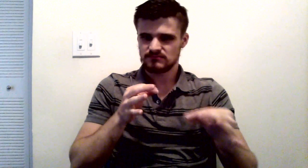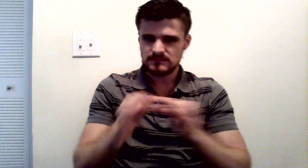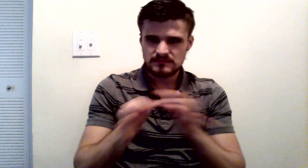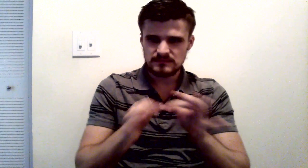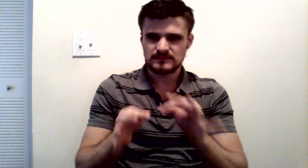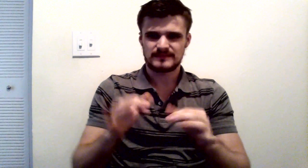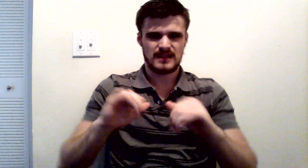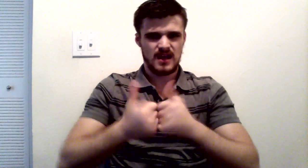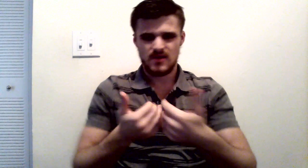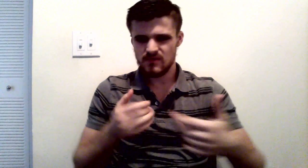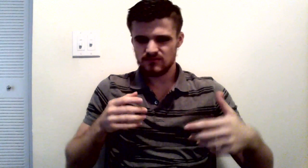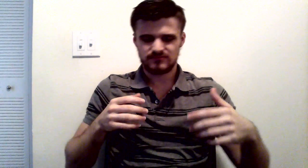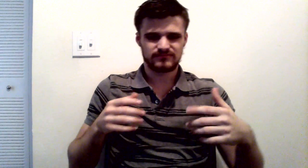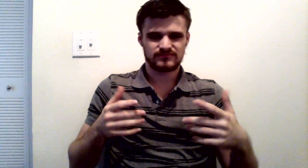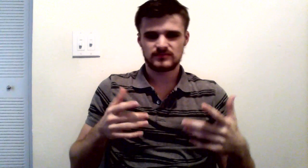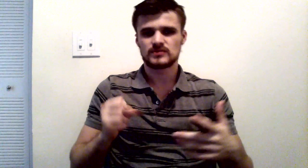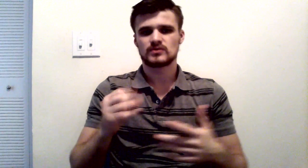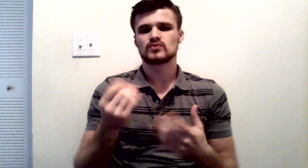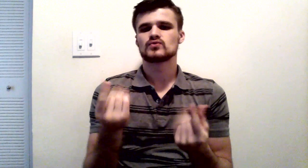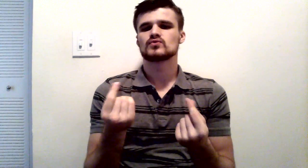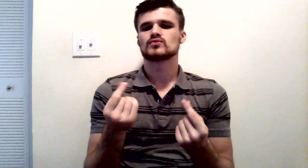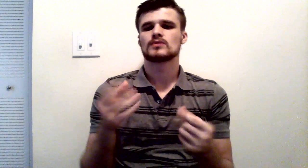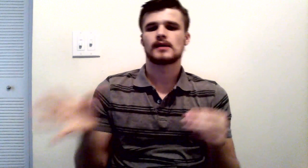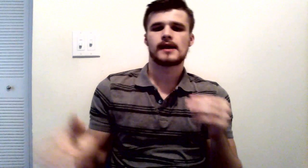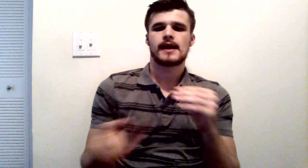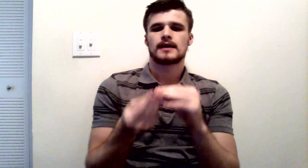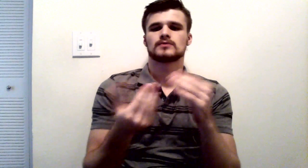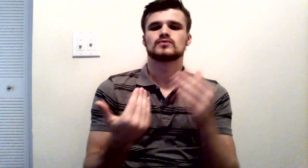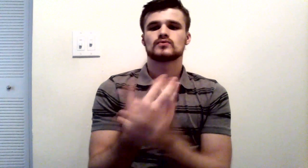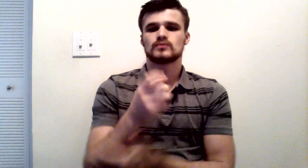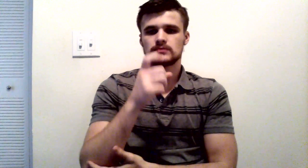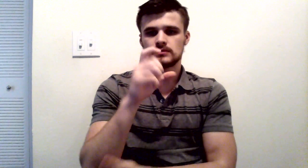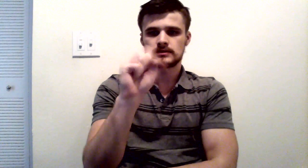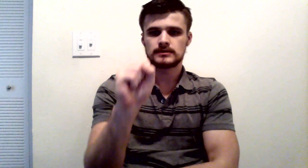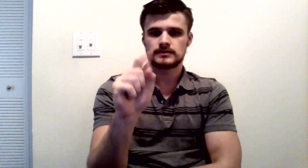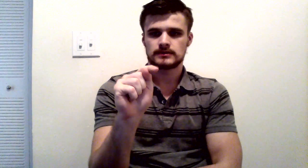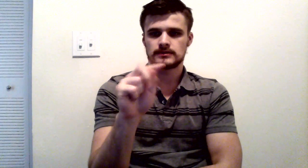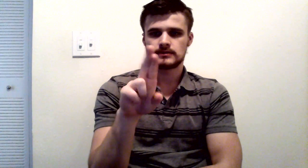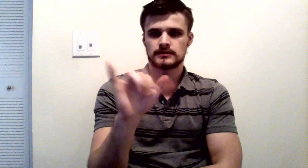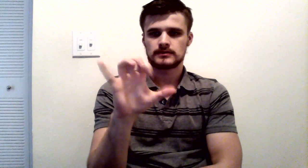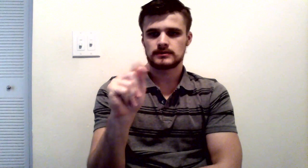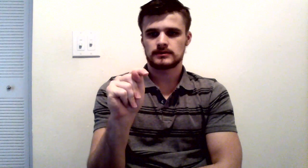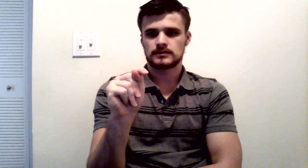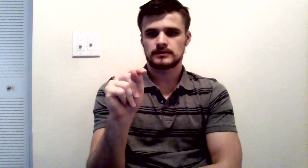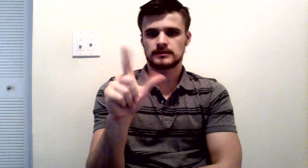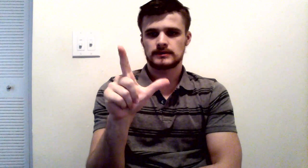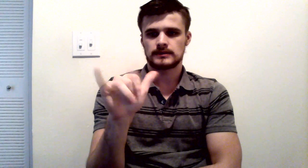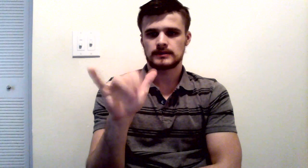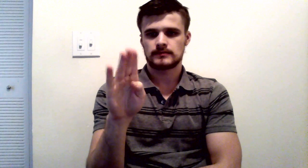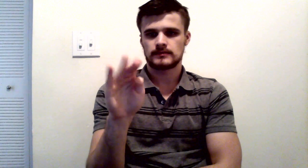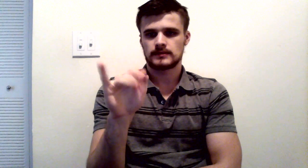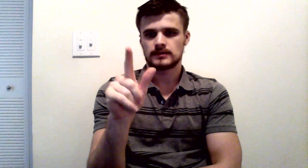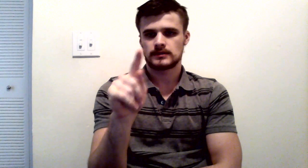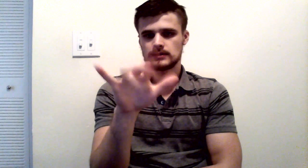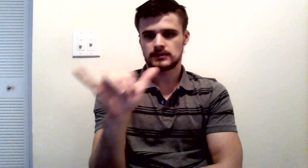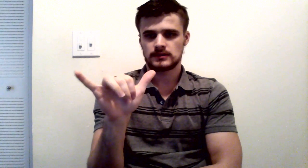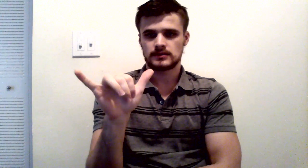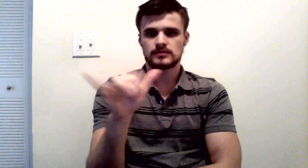offenses, and we created what are called strict liability offenses. And what strict liability means is that the mens